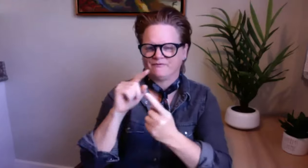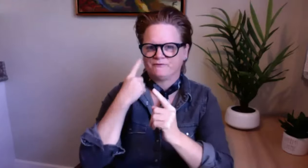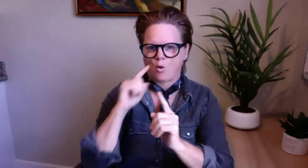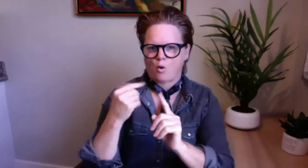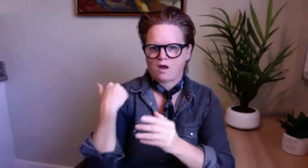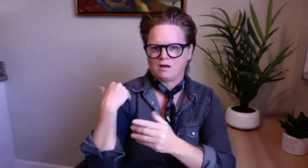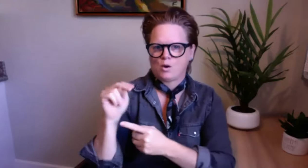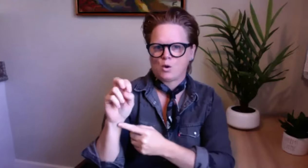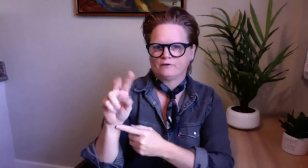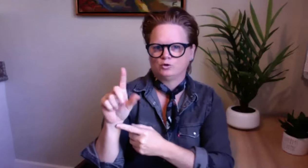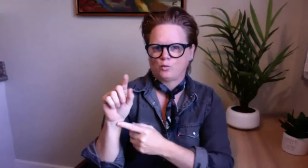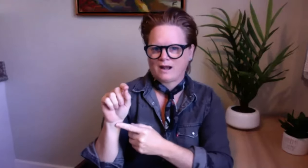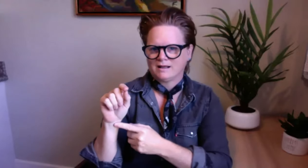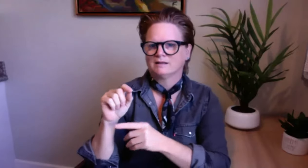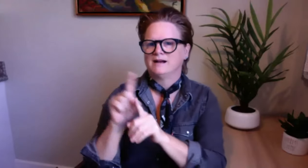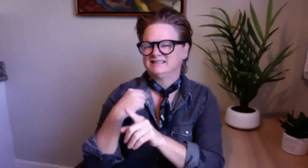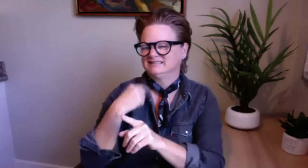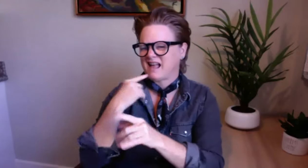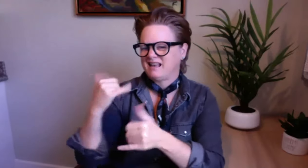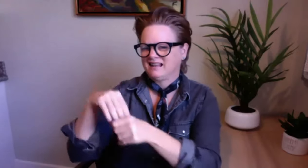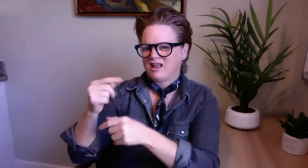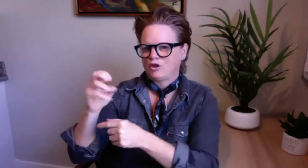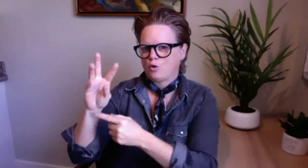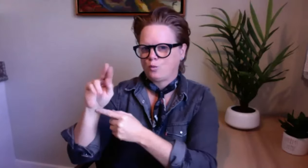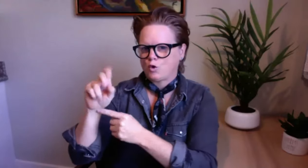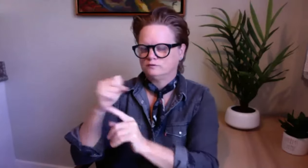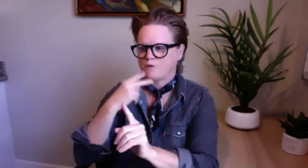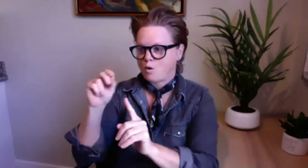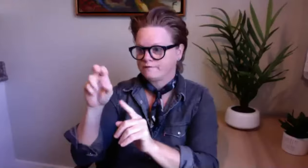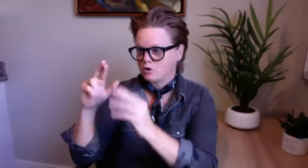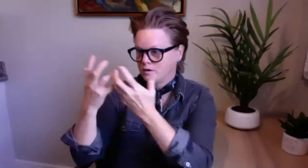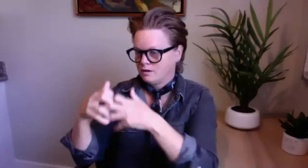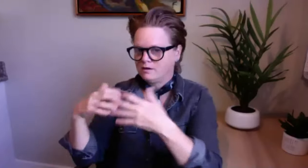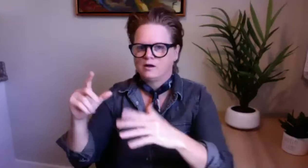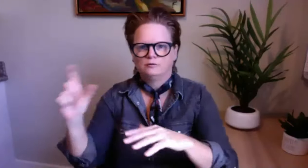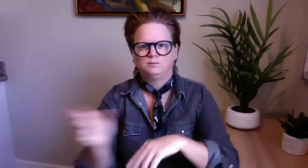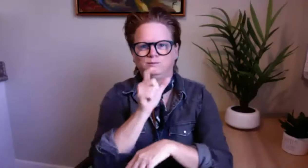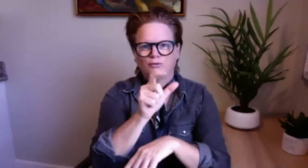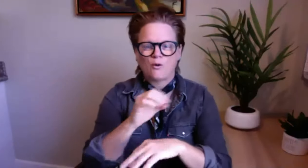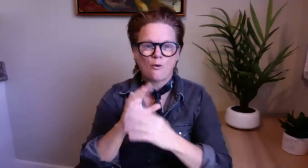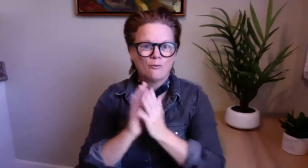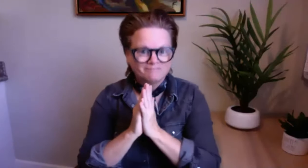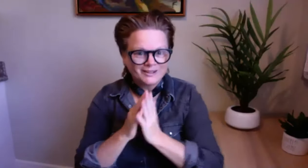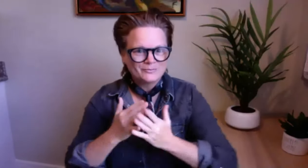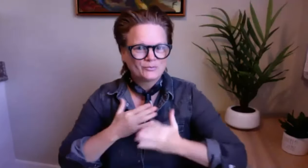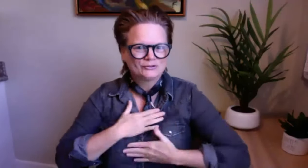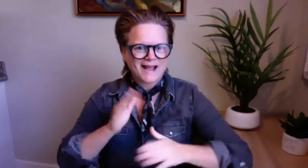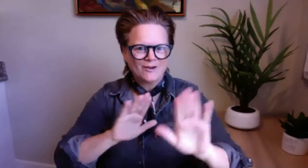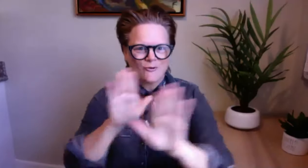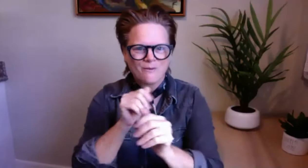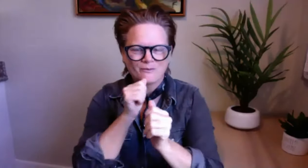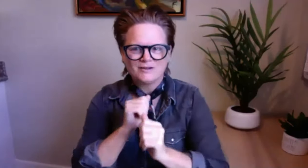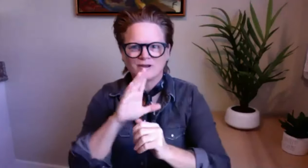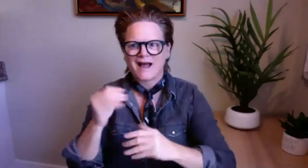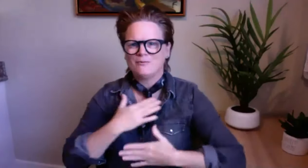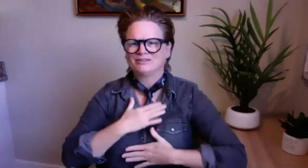so all the webinars are there except for the one that we just had um november 20th we're waiting for the voiceover to be re